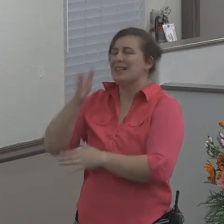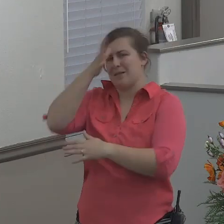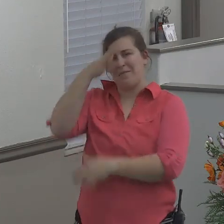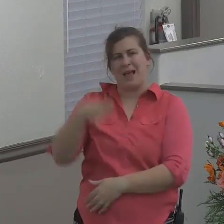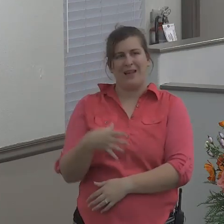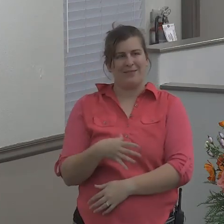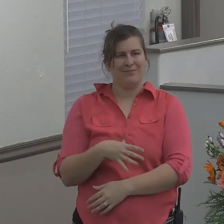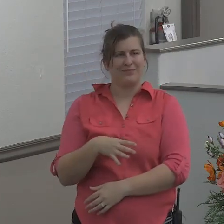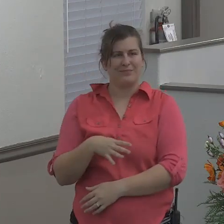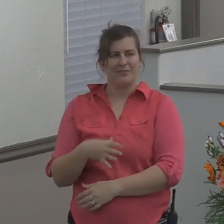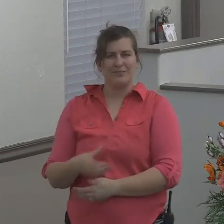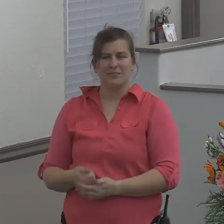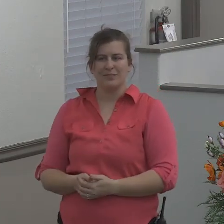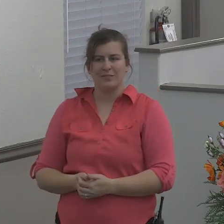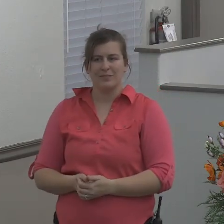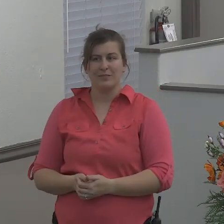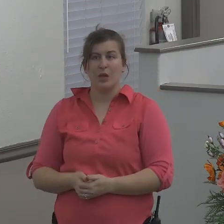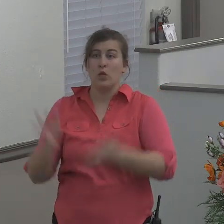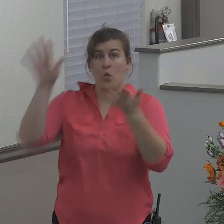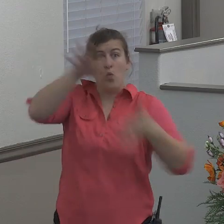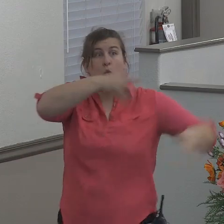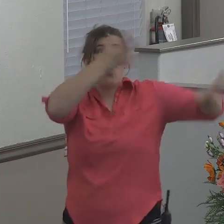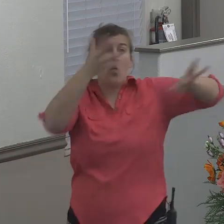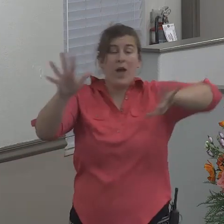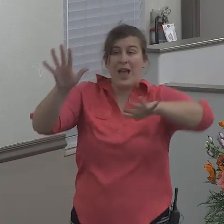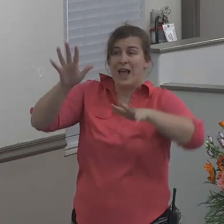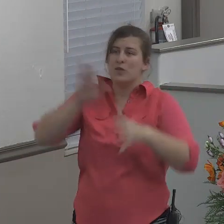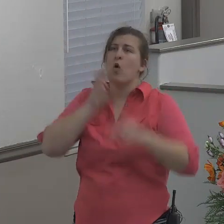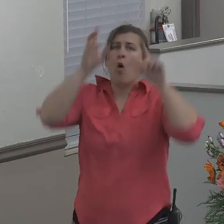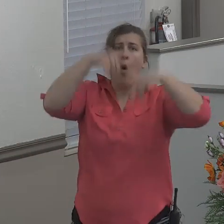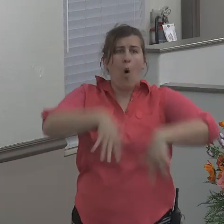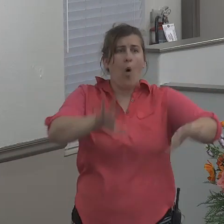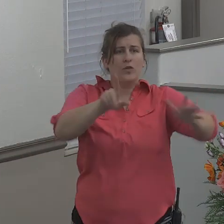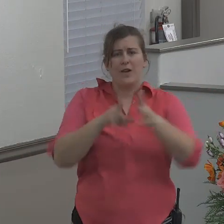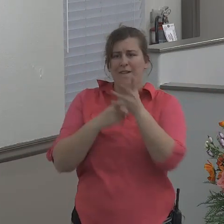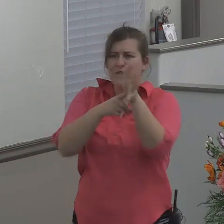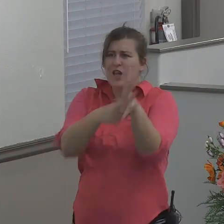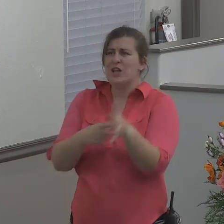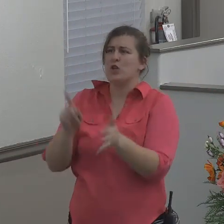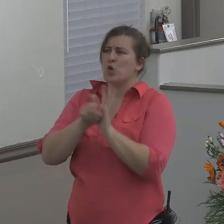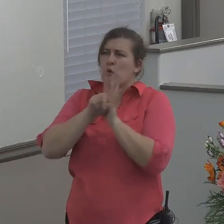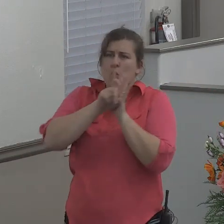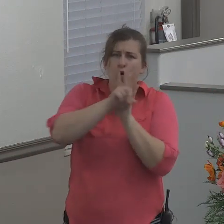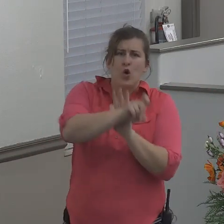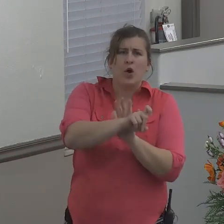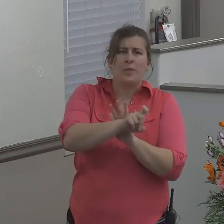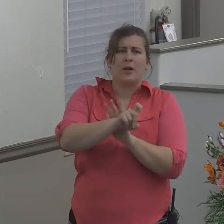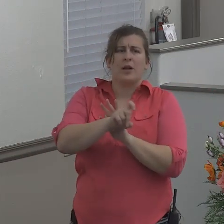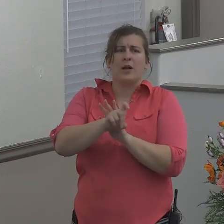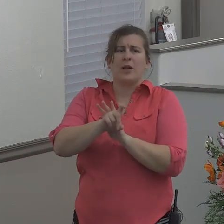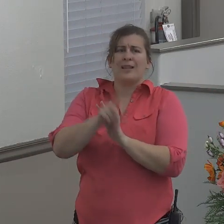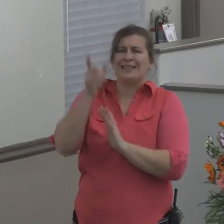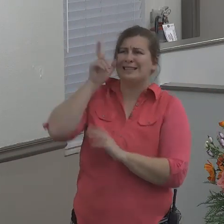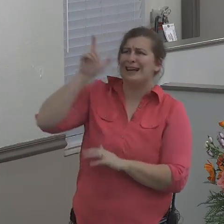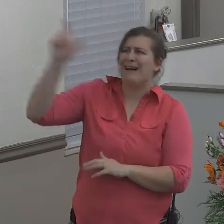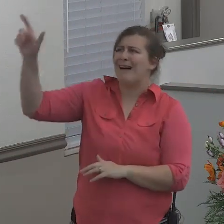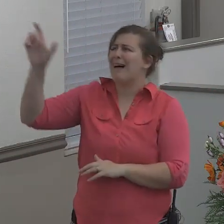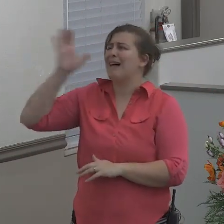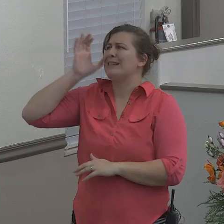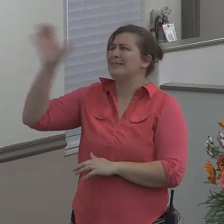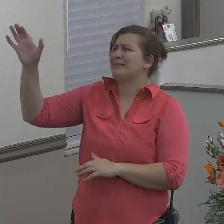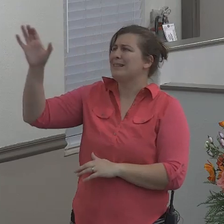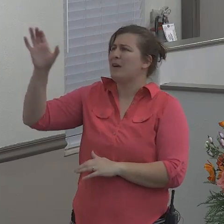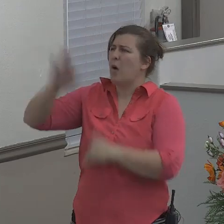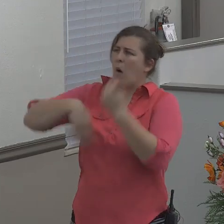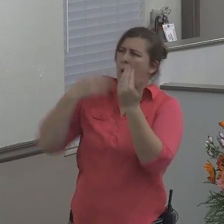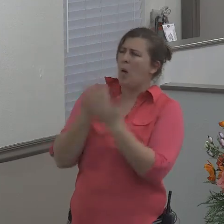obeyed him. The ocean obeyed him. The fish obeyed him. The gourd obeyed him. The worm obeyed him. And then you have Jonah